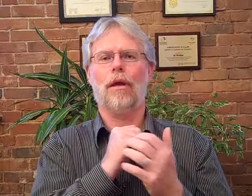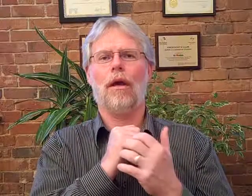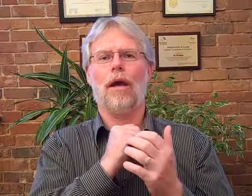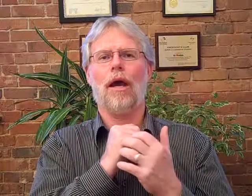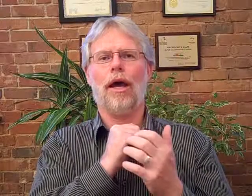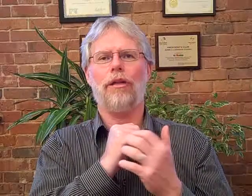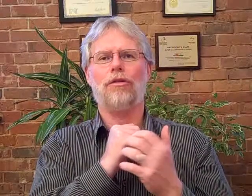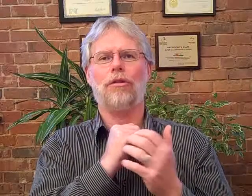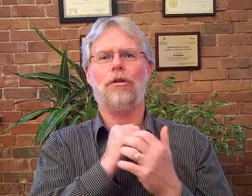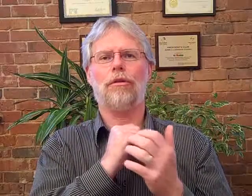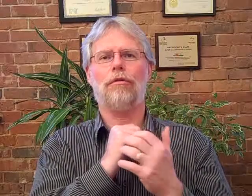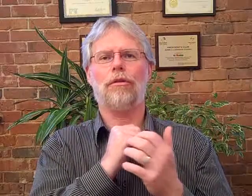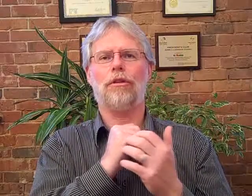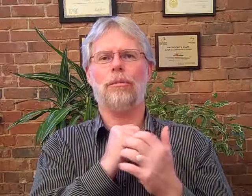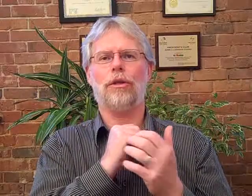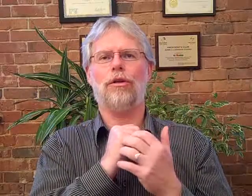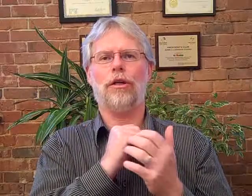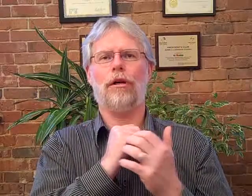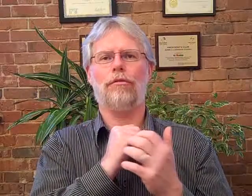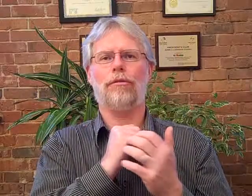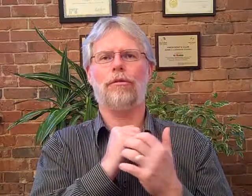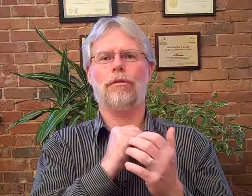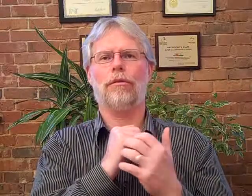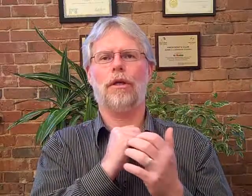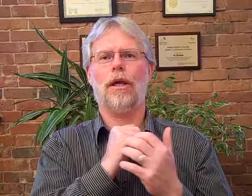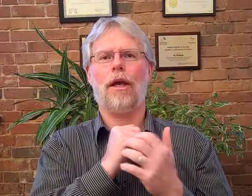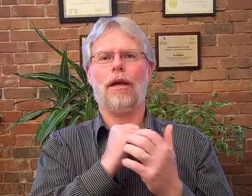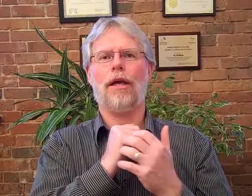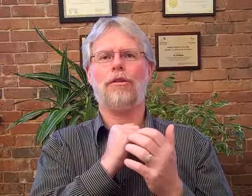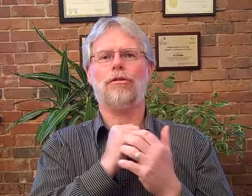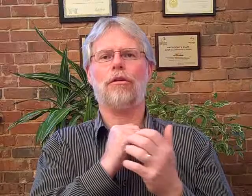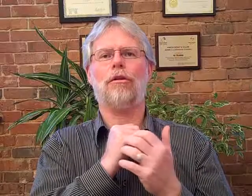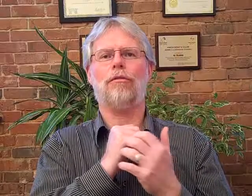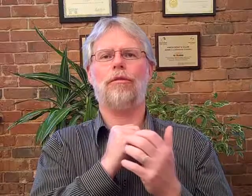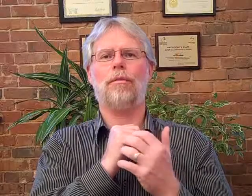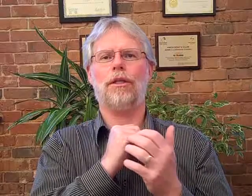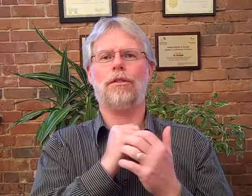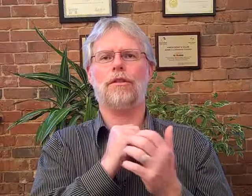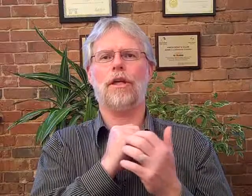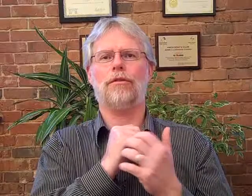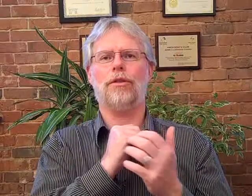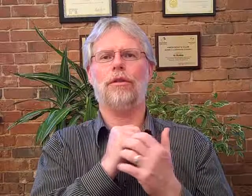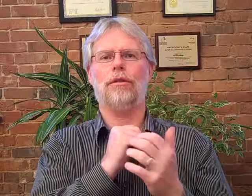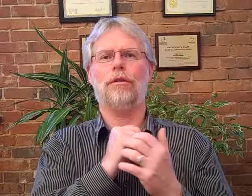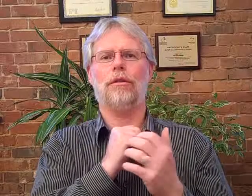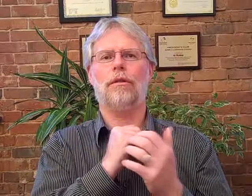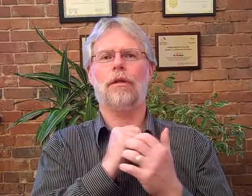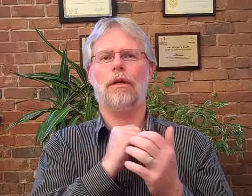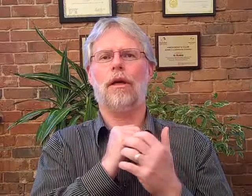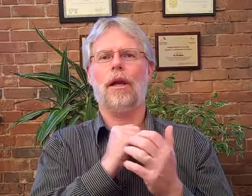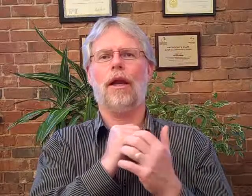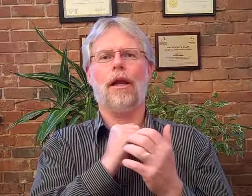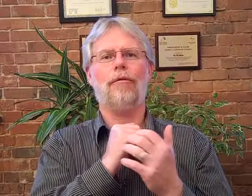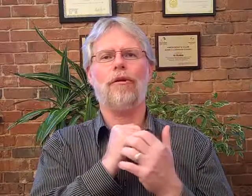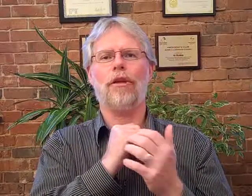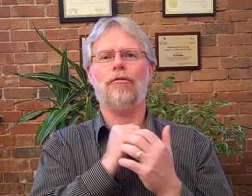i deserve to be good enough and i deserve to be successful and i forgive